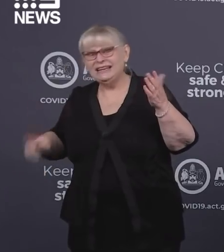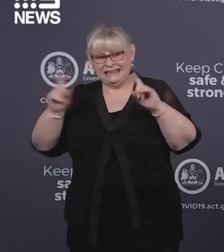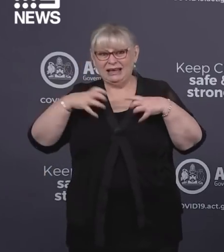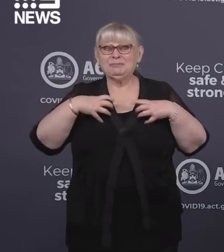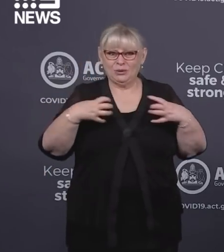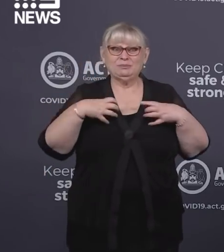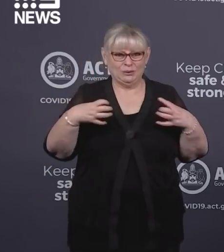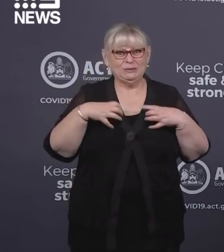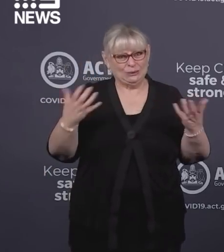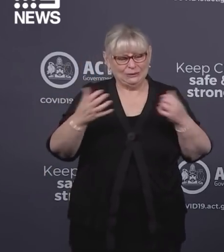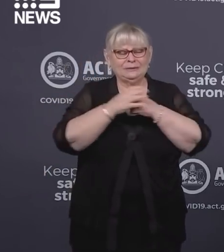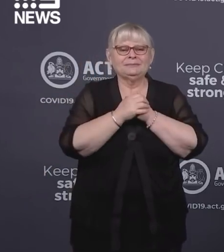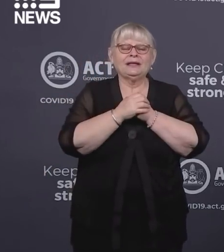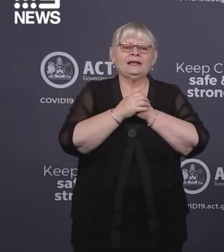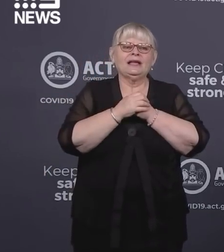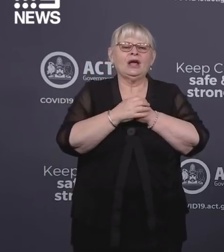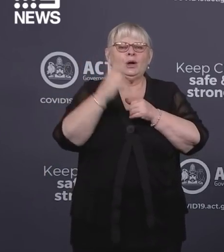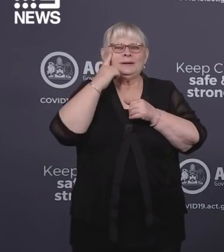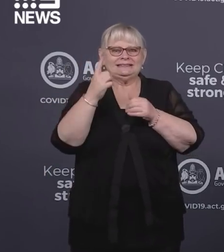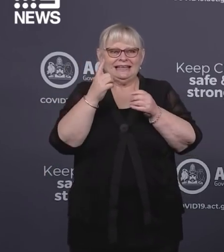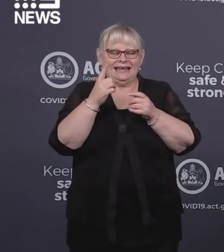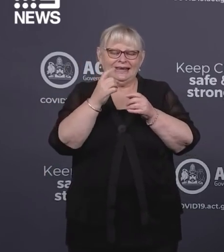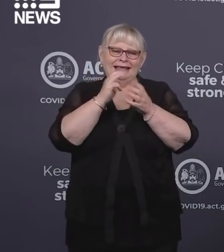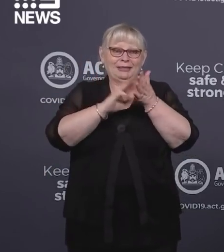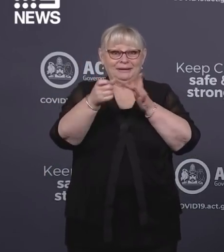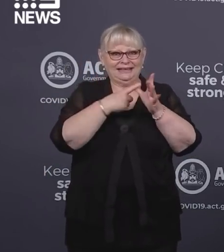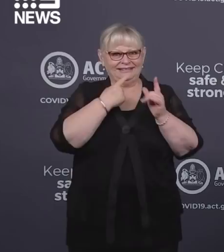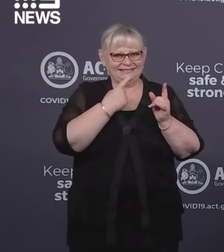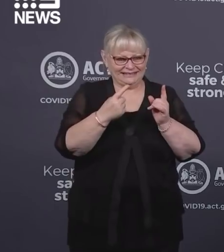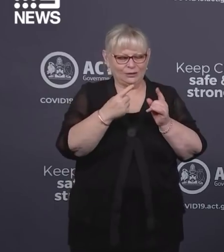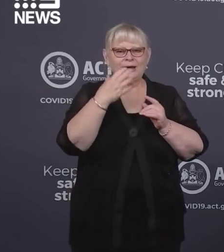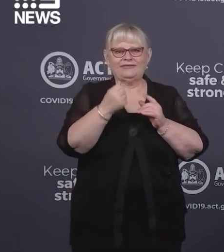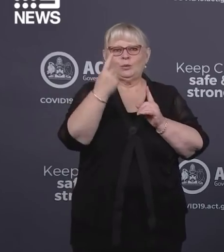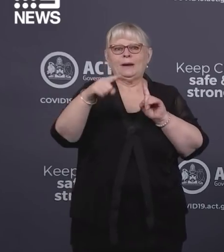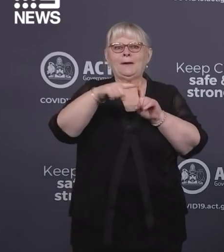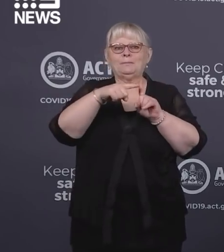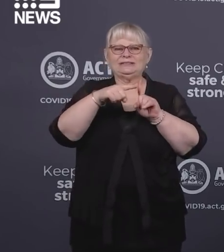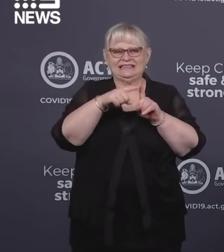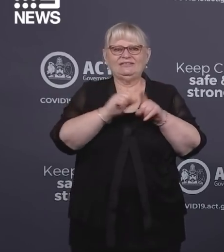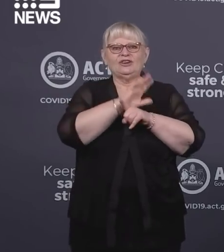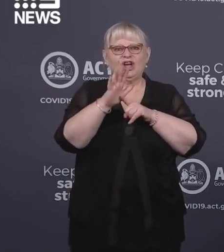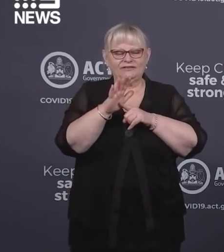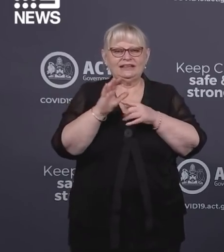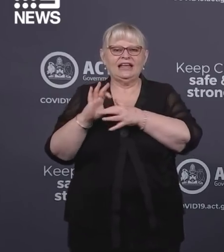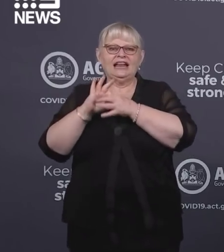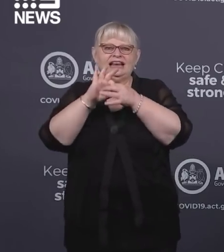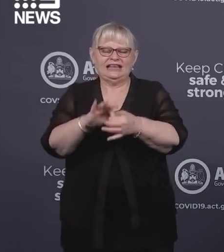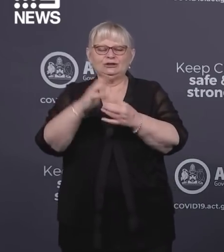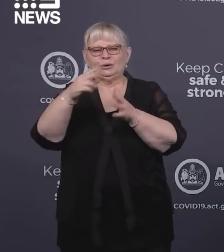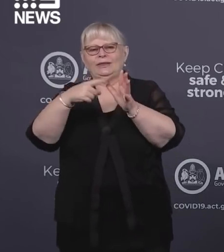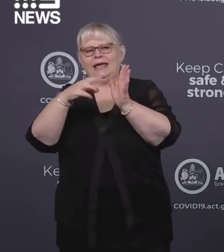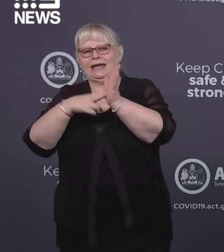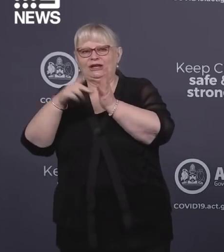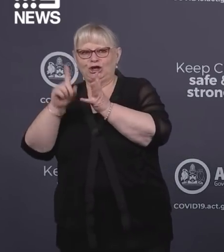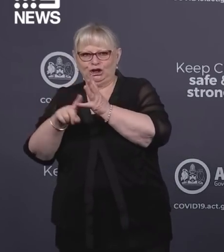So, noting the media reporting this morning, I can confirm that there is a positive case of COVID-19 linked to the Australian National